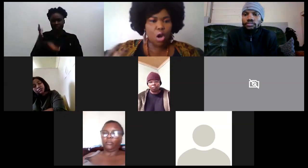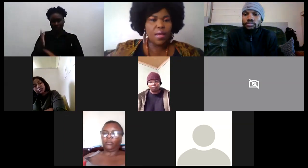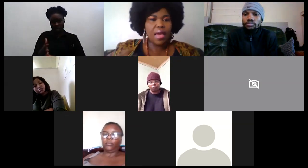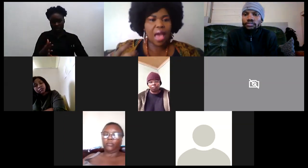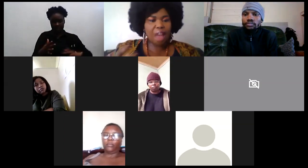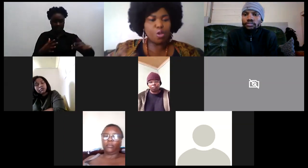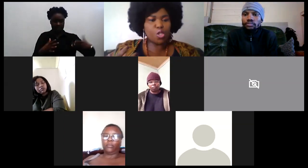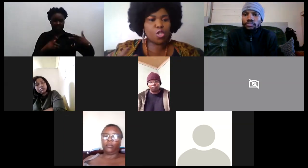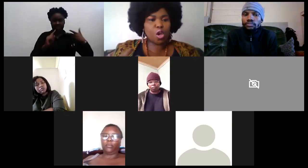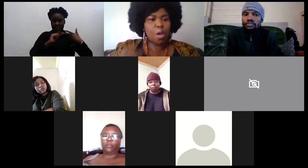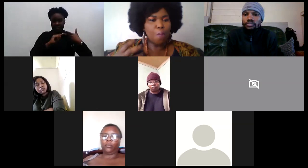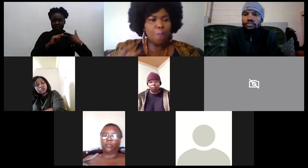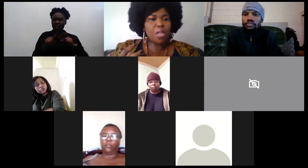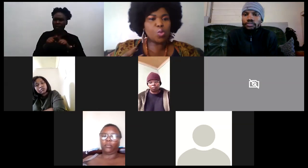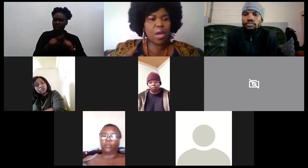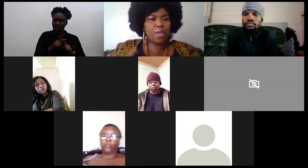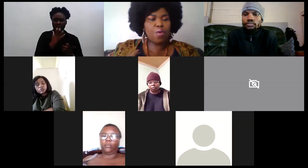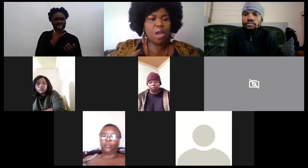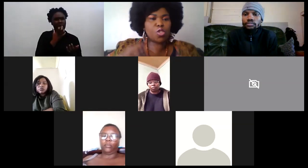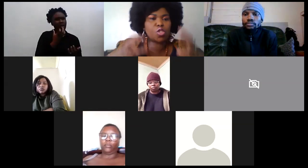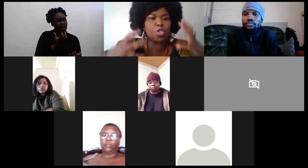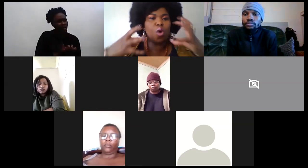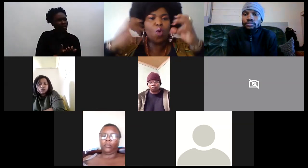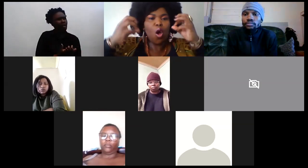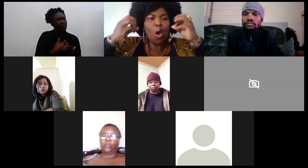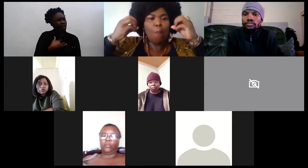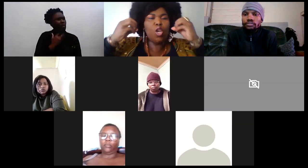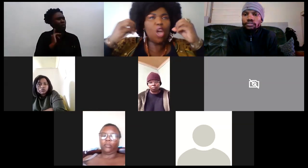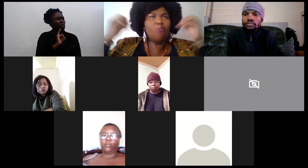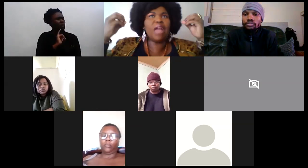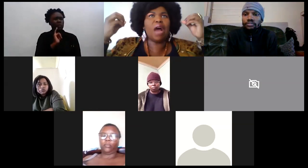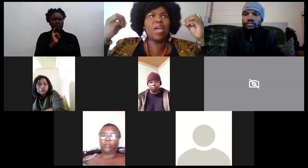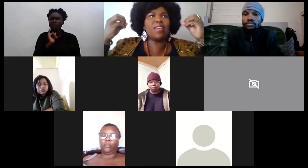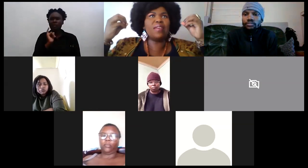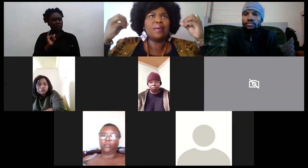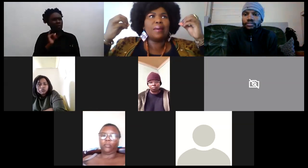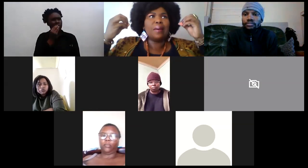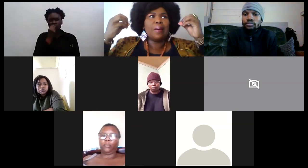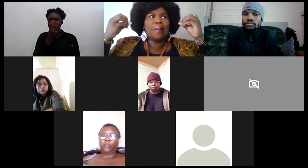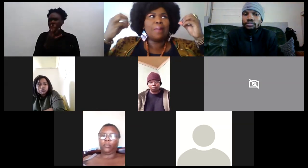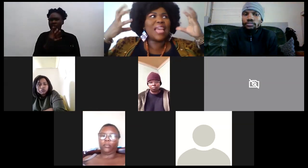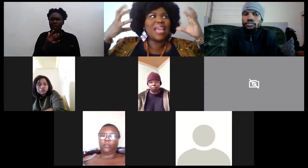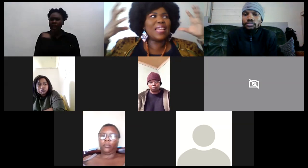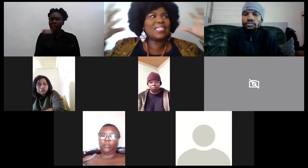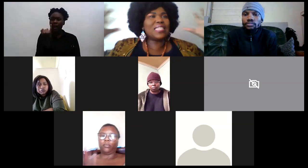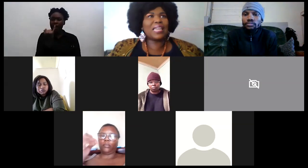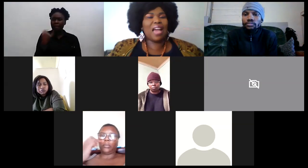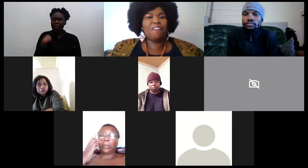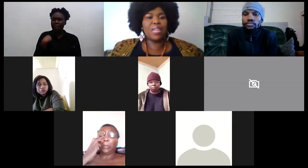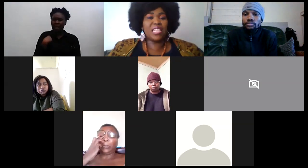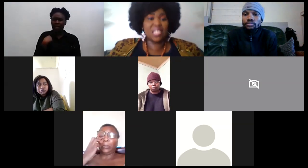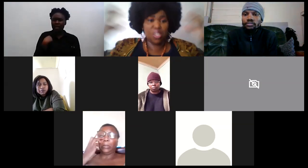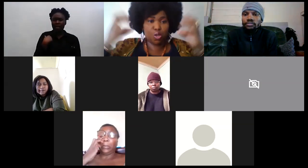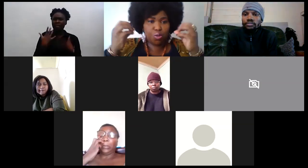or have those moments where you are so blown away by the energy that